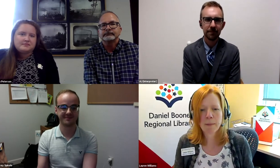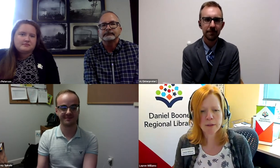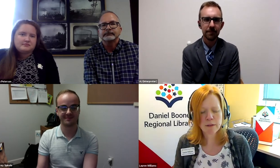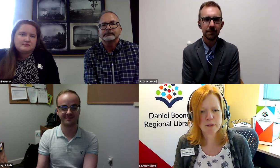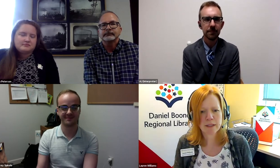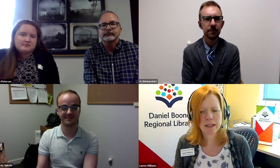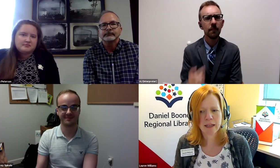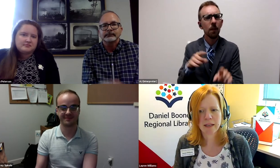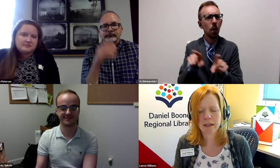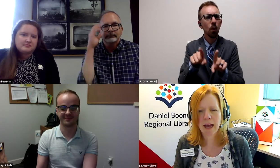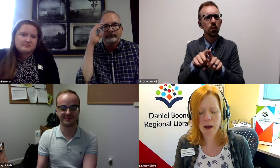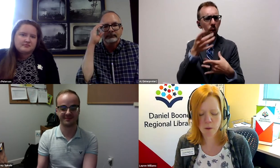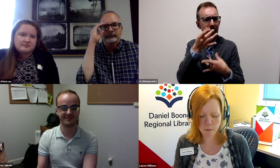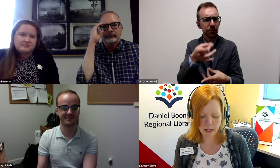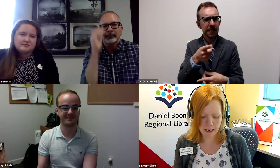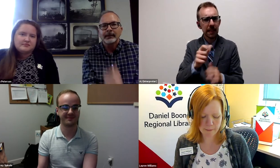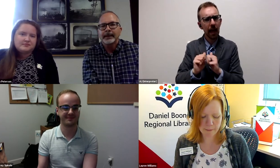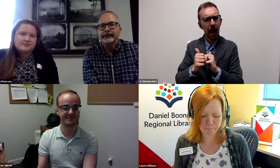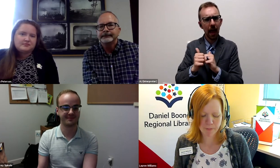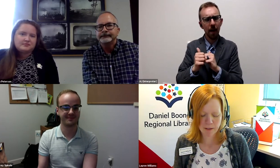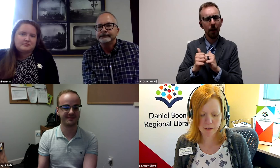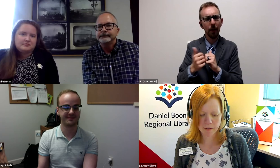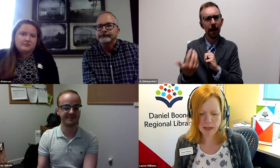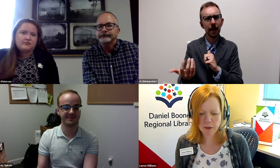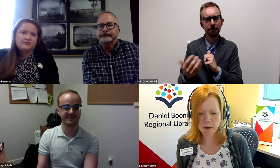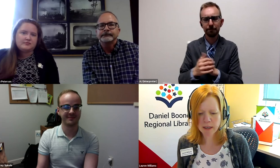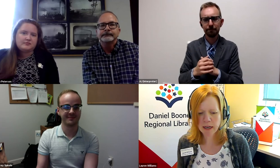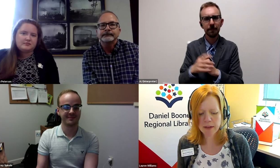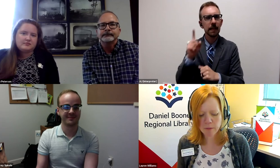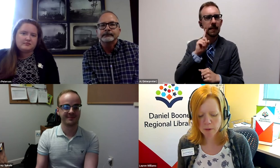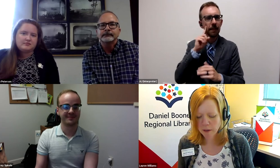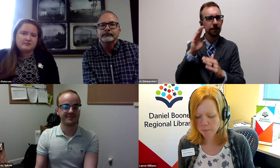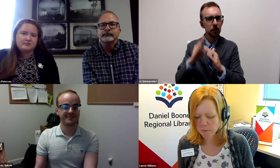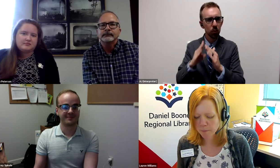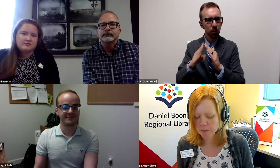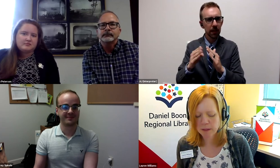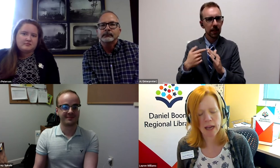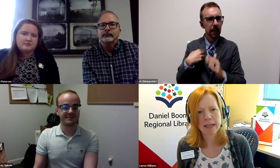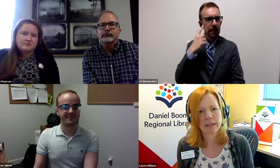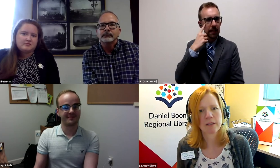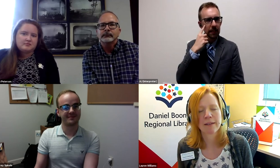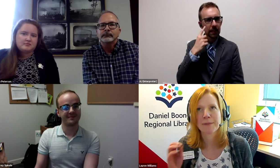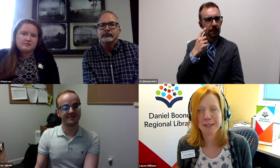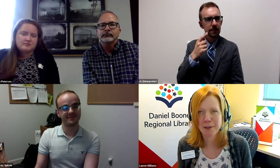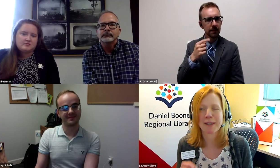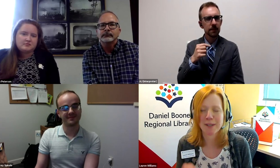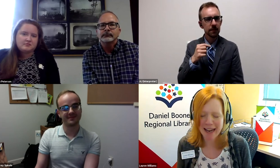I'm also interested in how the Deaf community, I think society